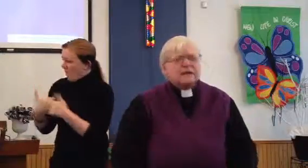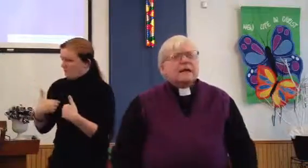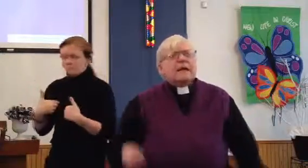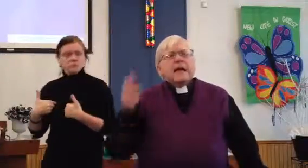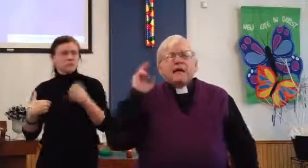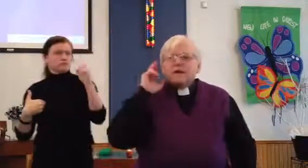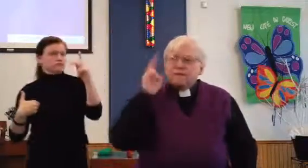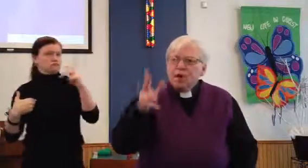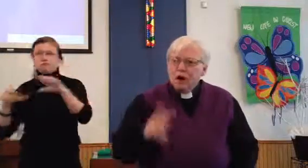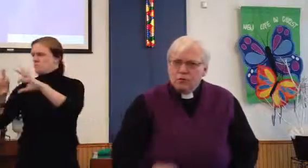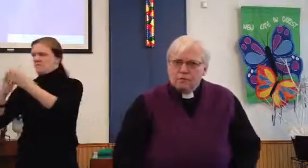and they followed.